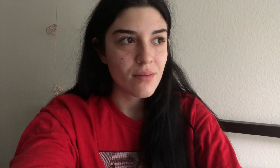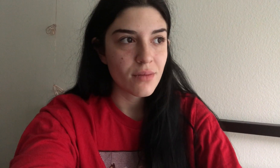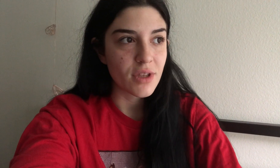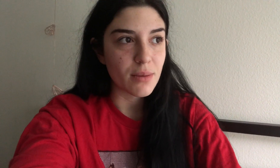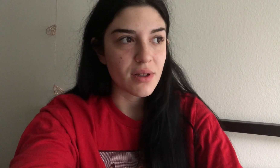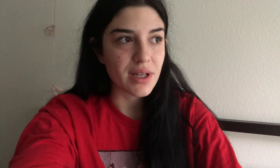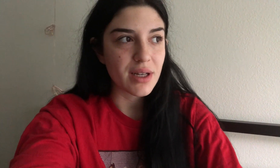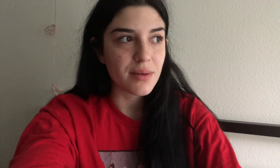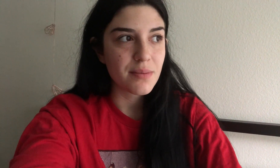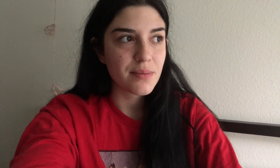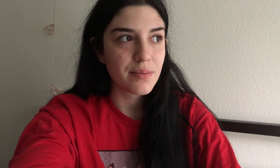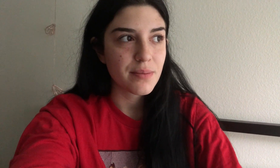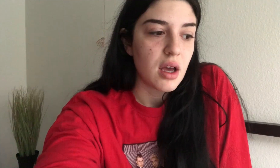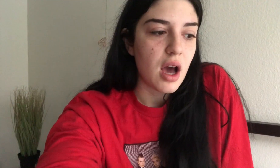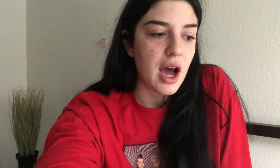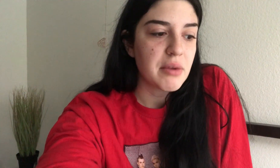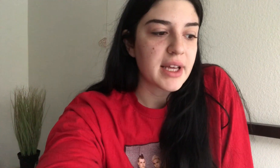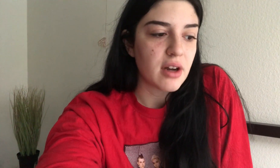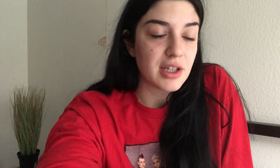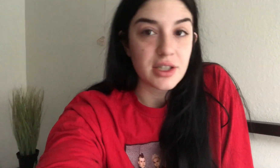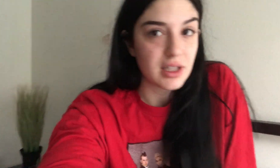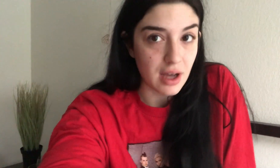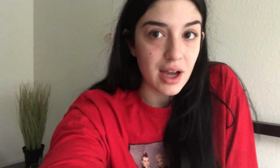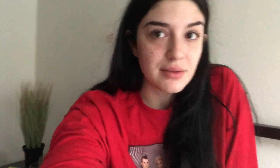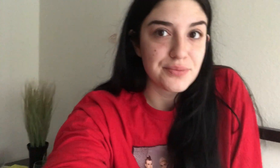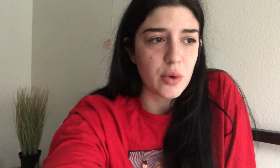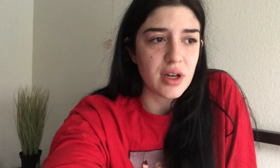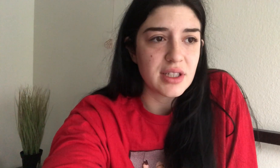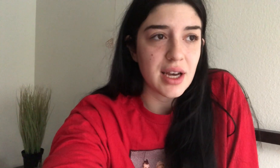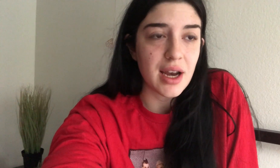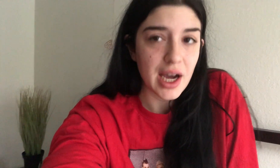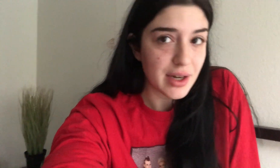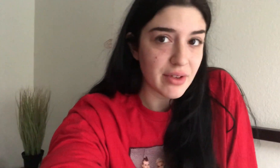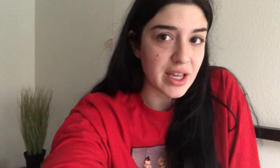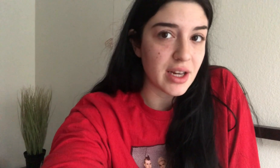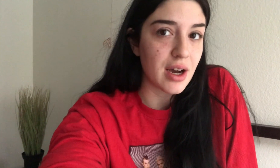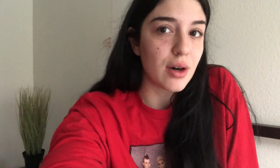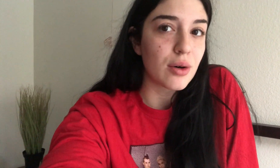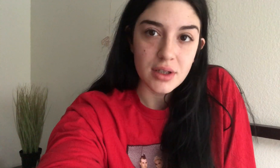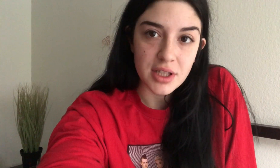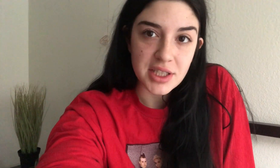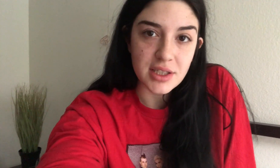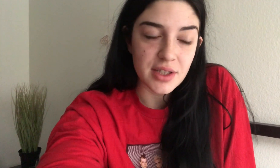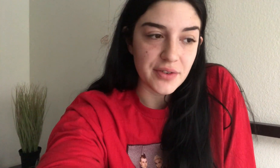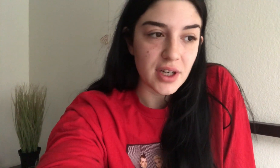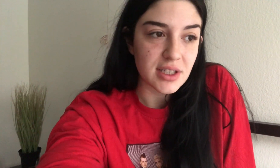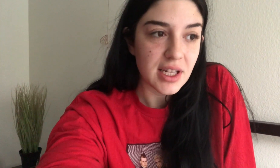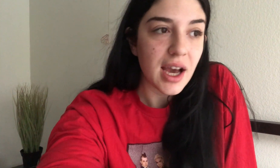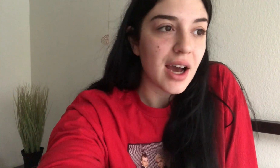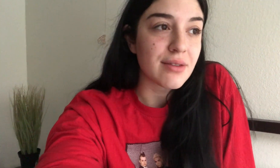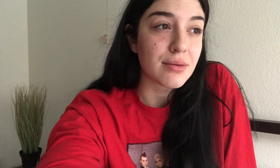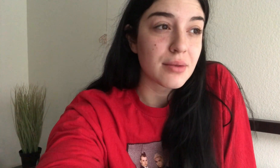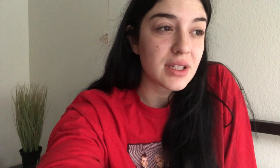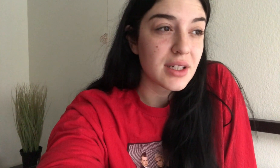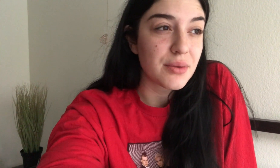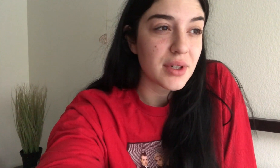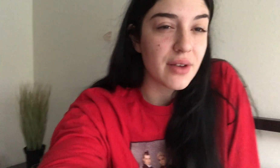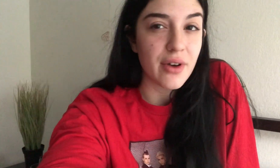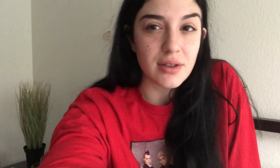Give me a sec. I'm like nauseous a lot. We're on day nine of keto. This is the first day I've really, really felt